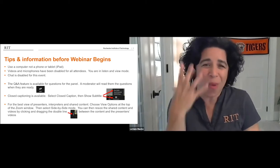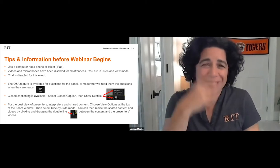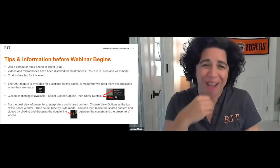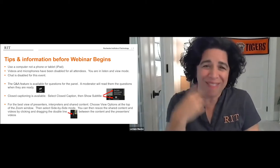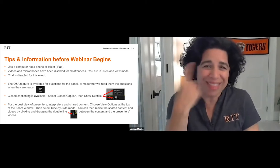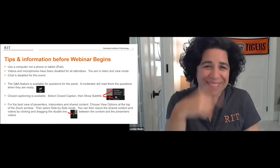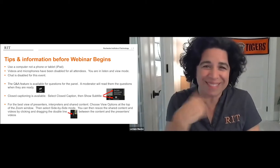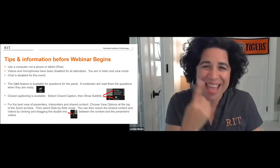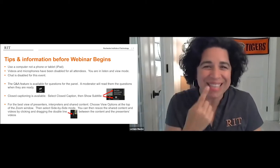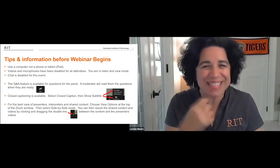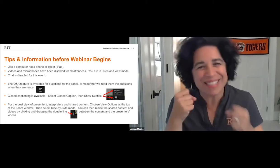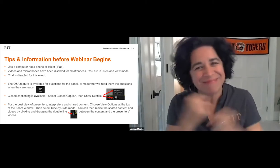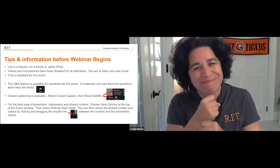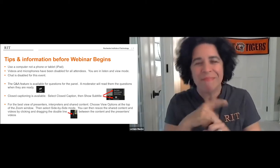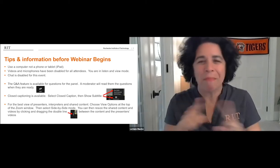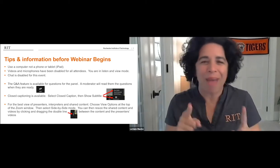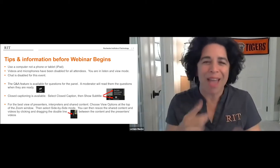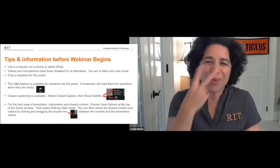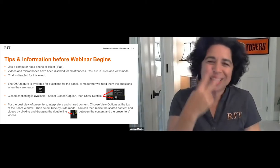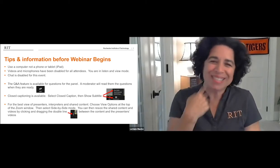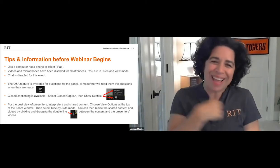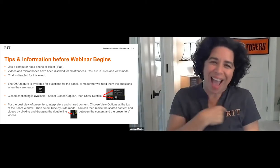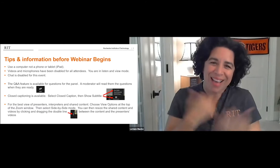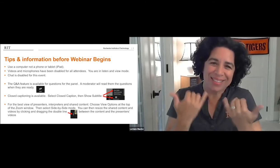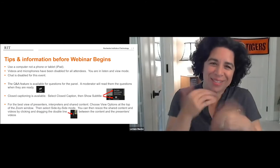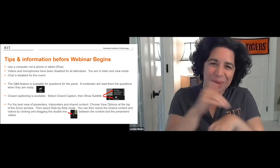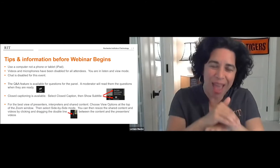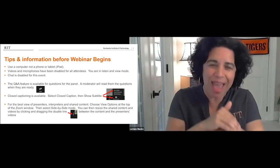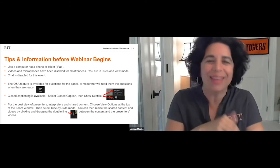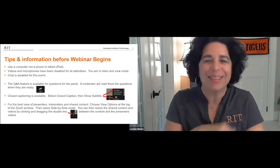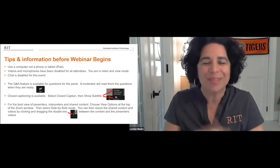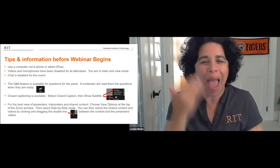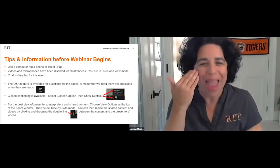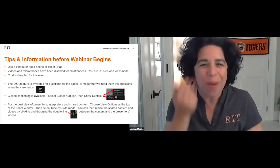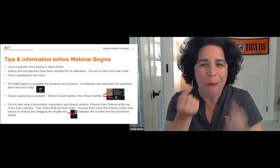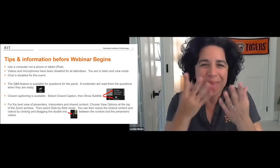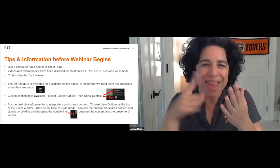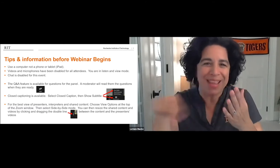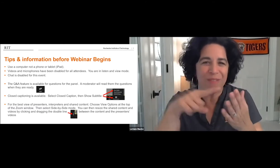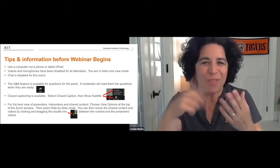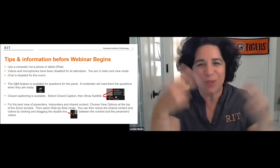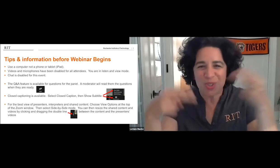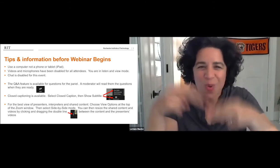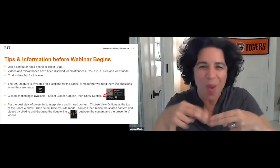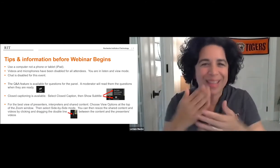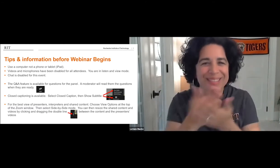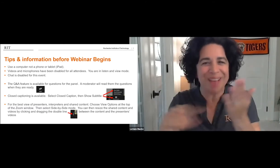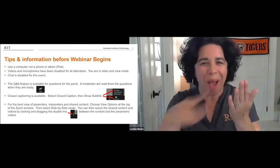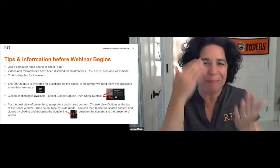wish I could see all of your lovely faces this evening, but unfortunately, you're only going to be able to see us. I know